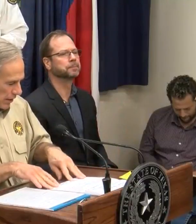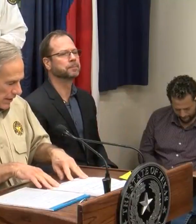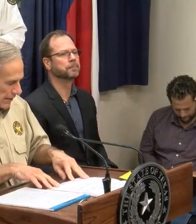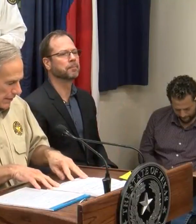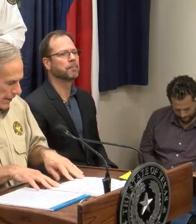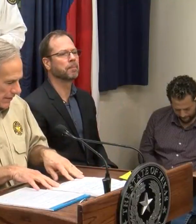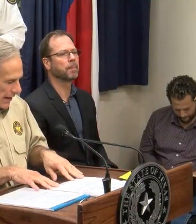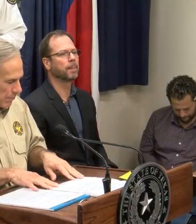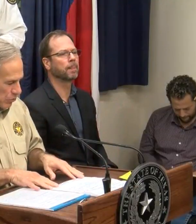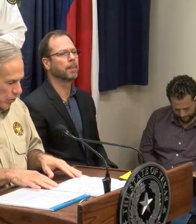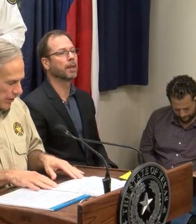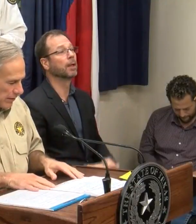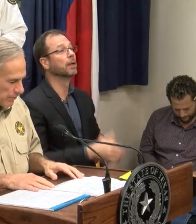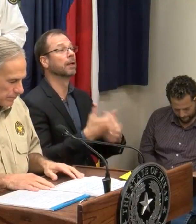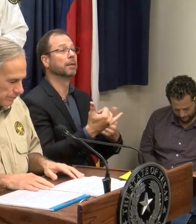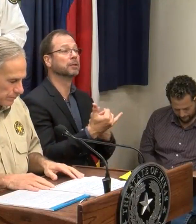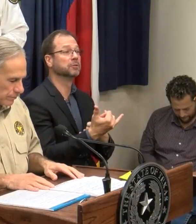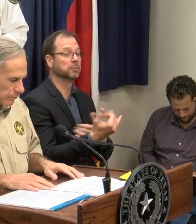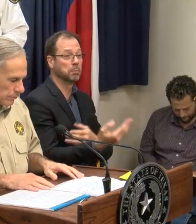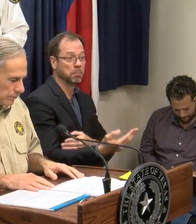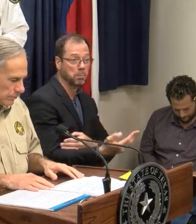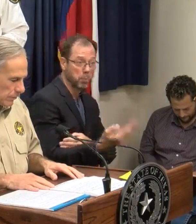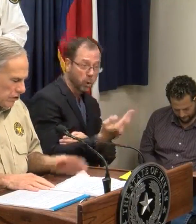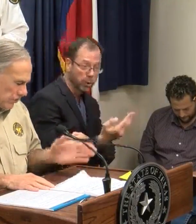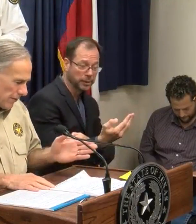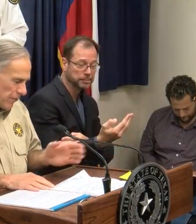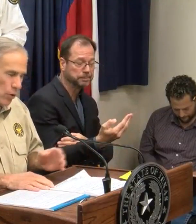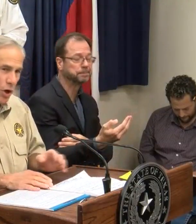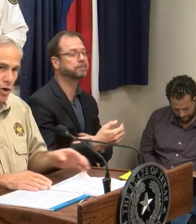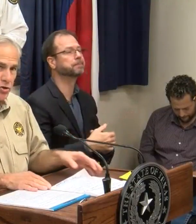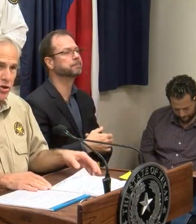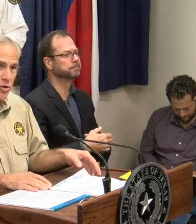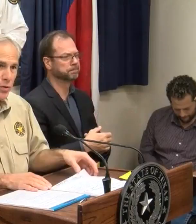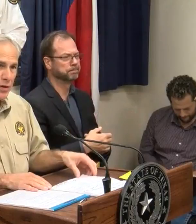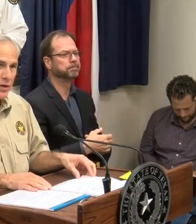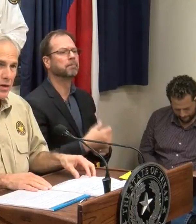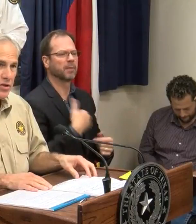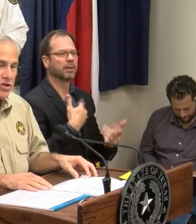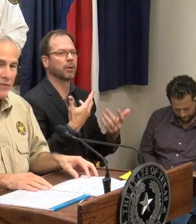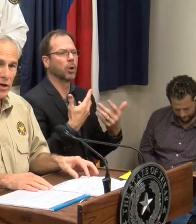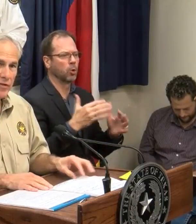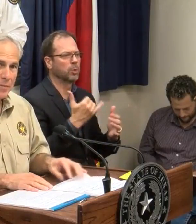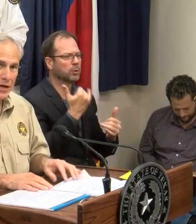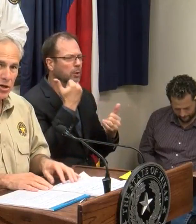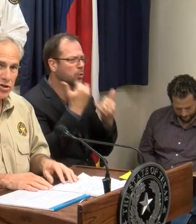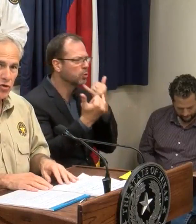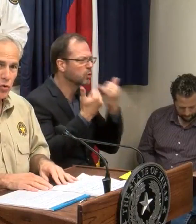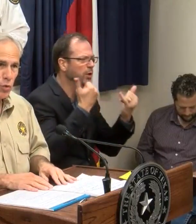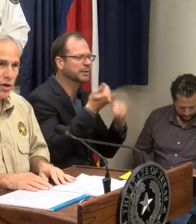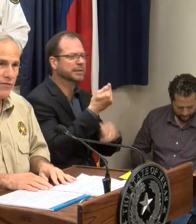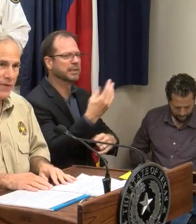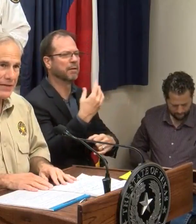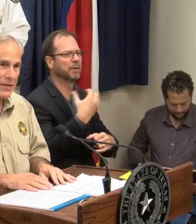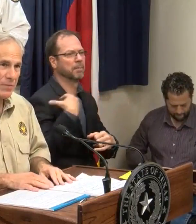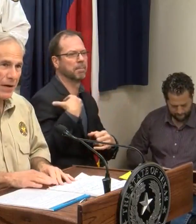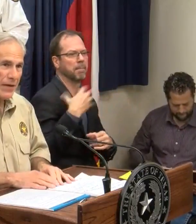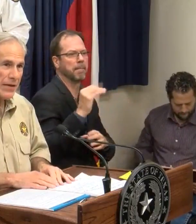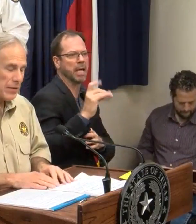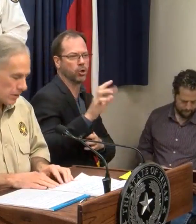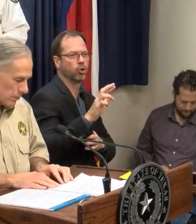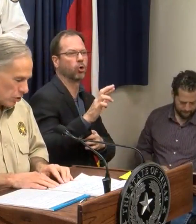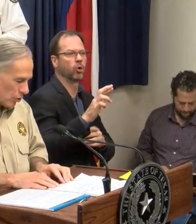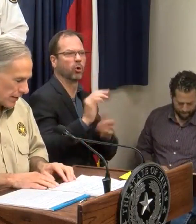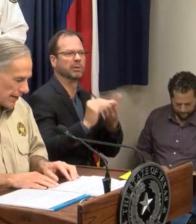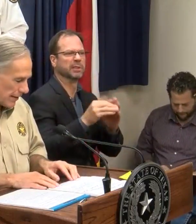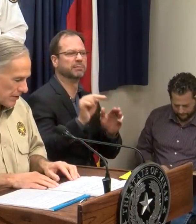This morning I had the opportunity to make phone calls to several of the mayors who were affected by